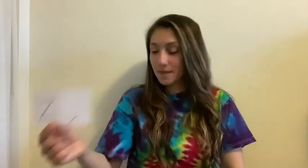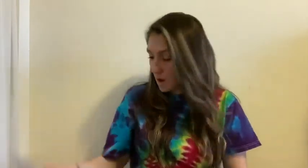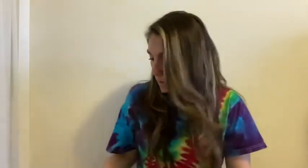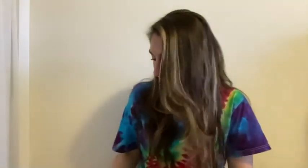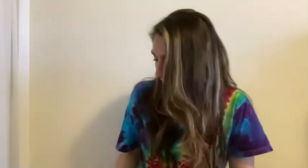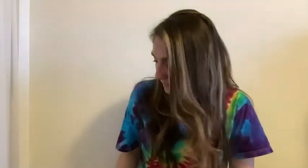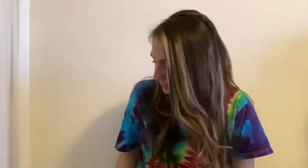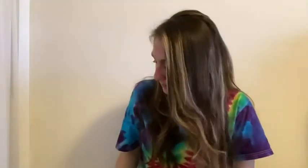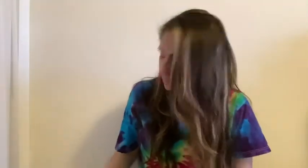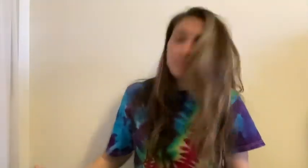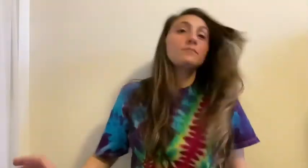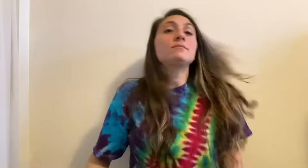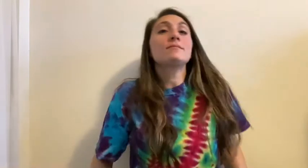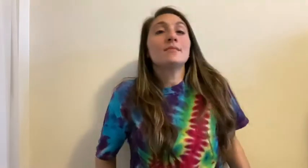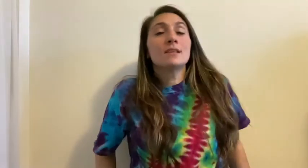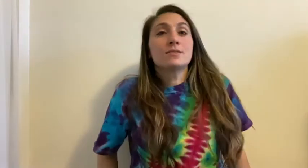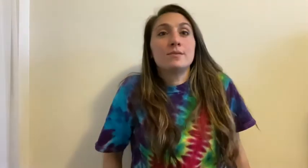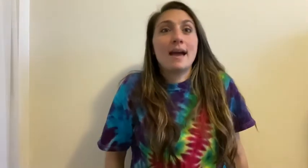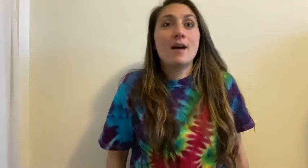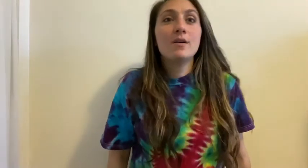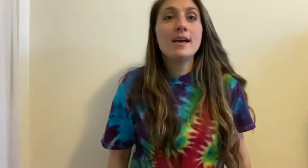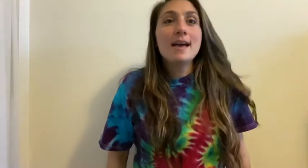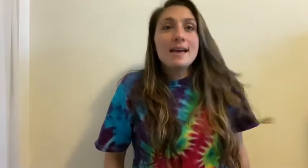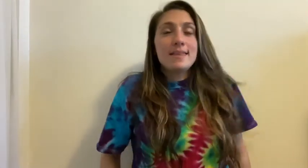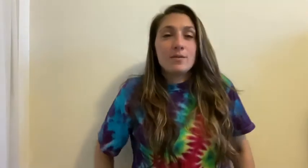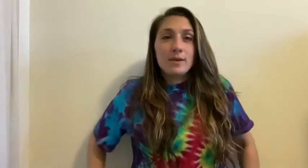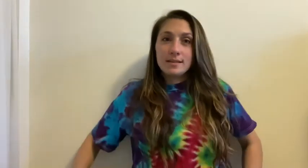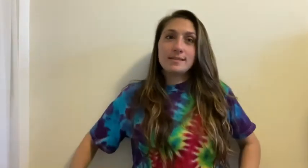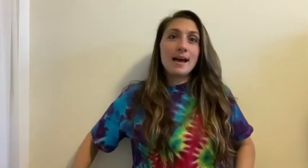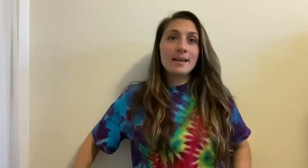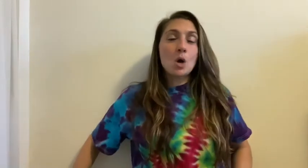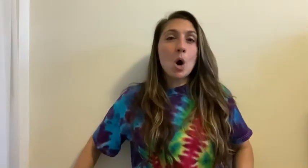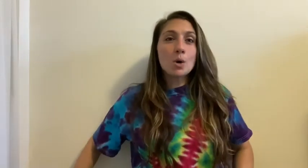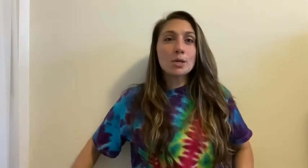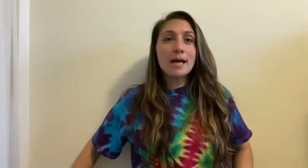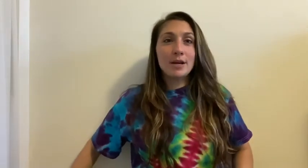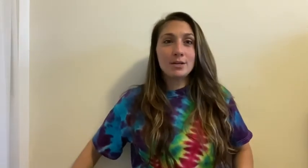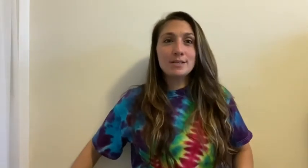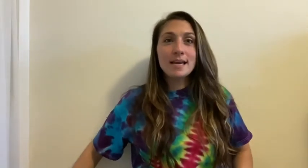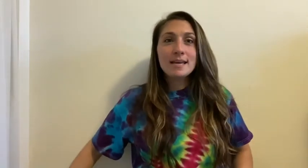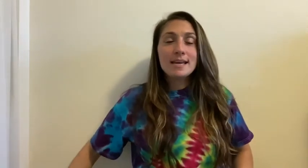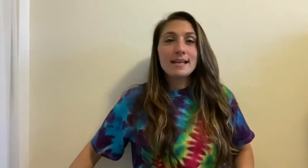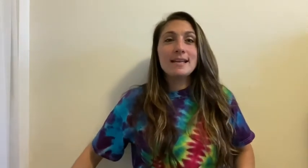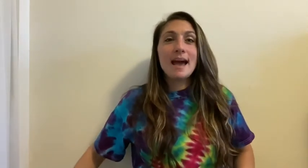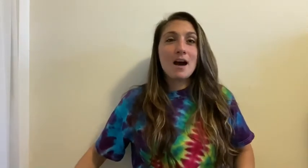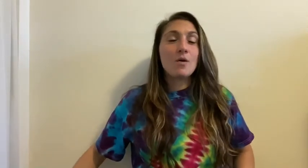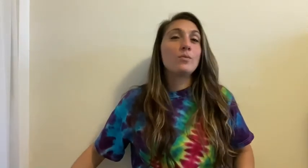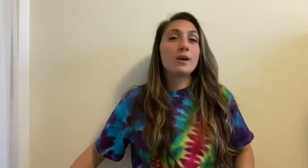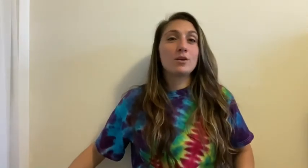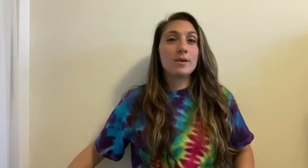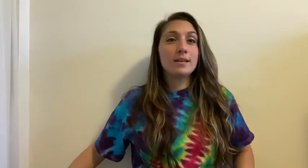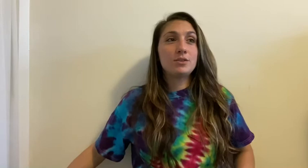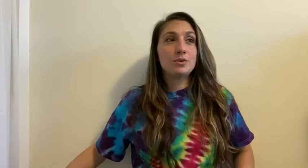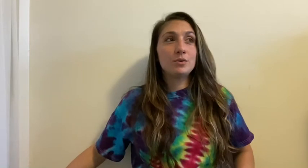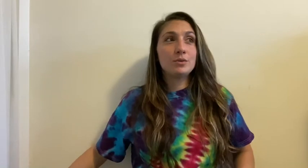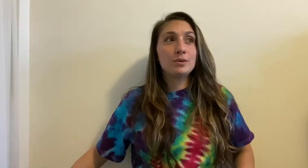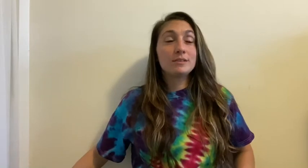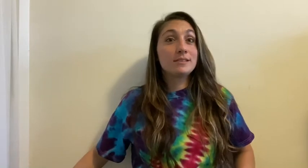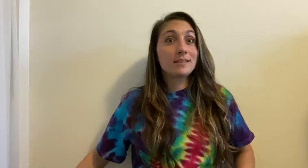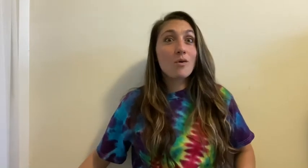Okay. So now that we signed all the letters, now we are going to sing the whole